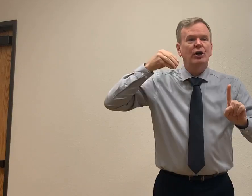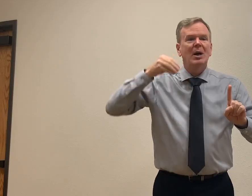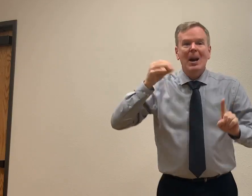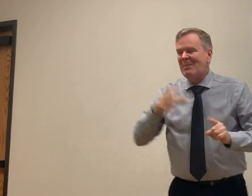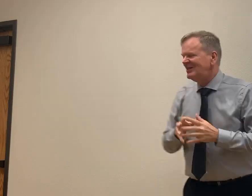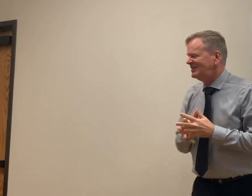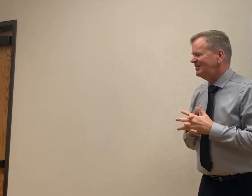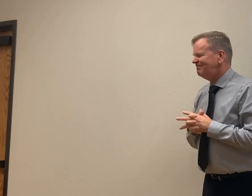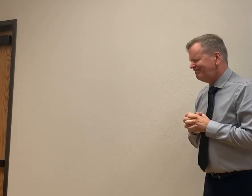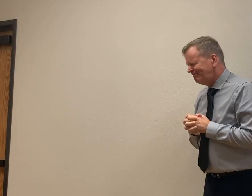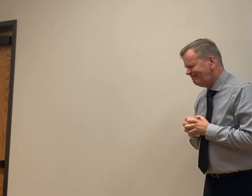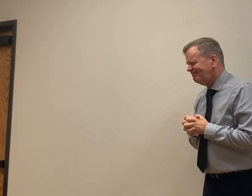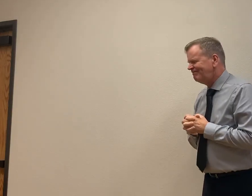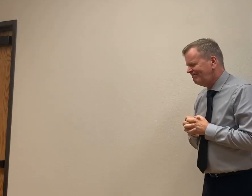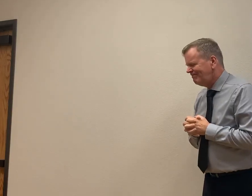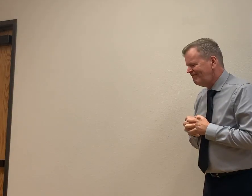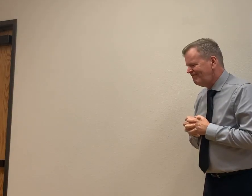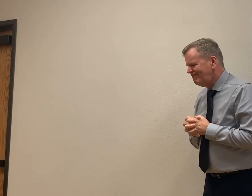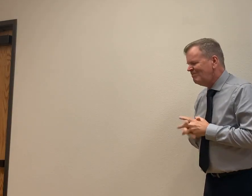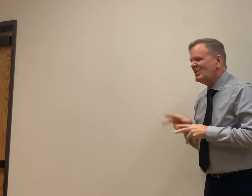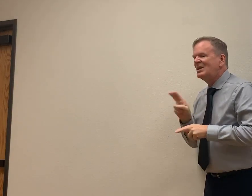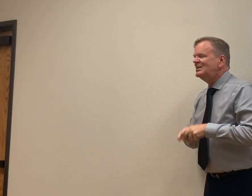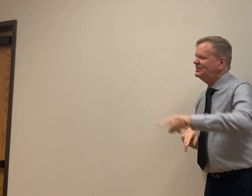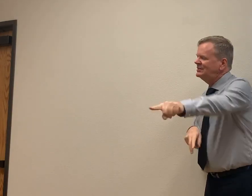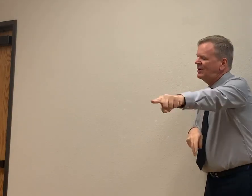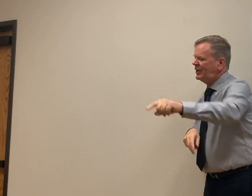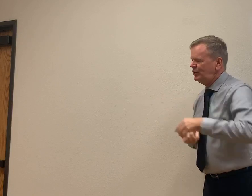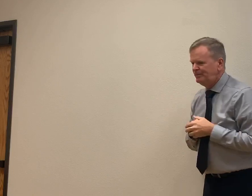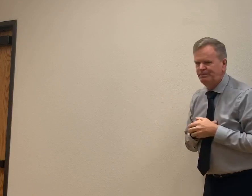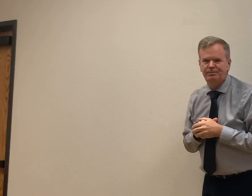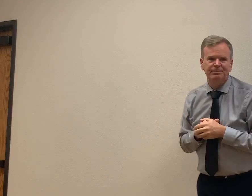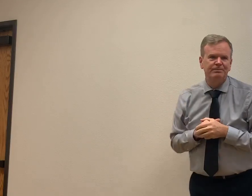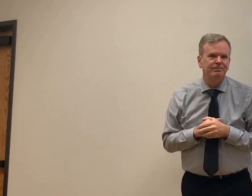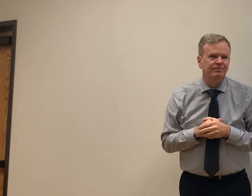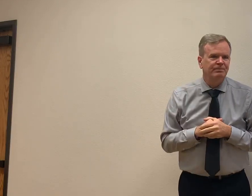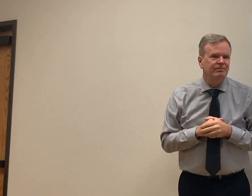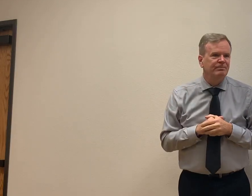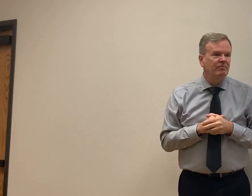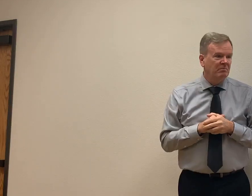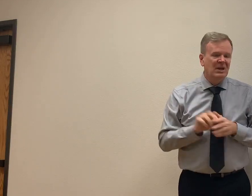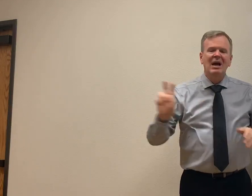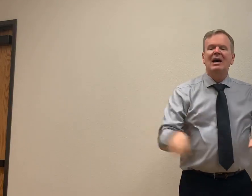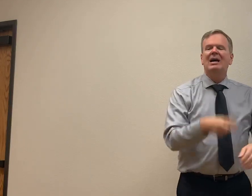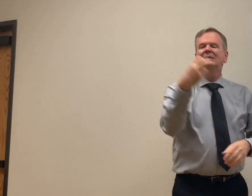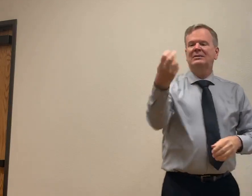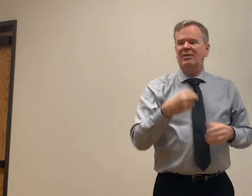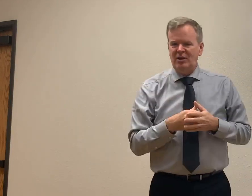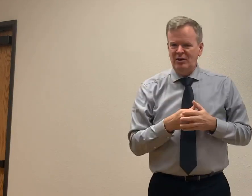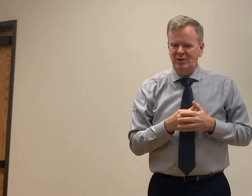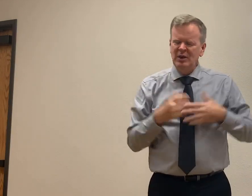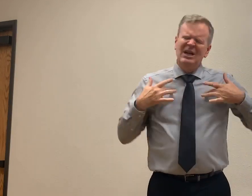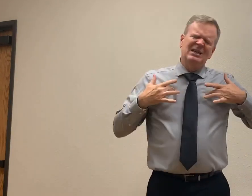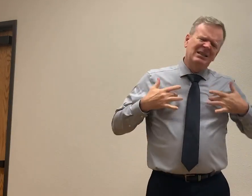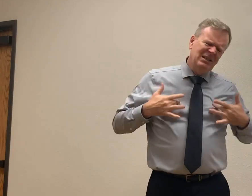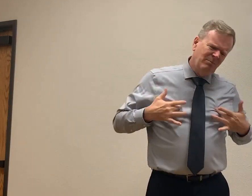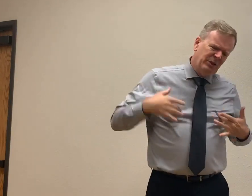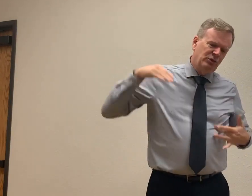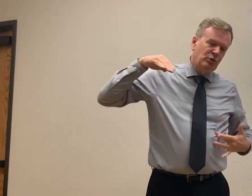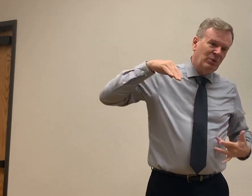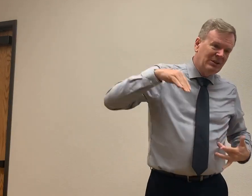and did my own thing. And the pastor said, yes, yes, you're welcome back. But you can join the saints in the congregation. Became